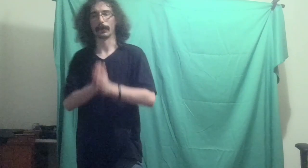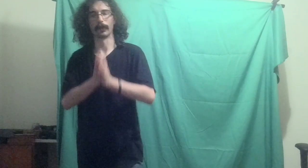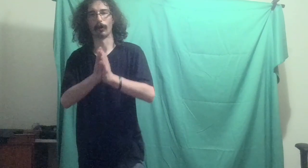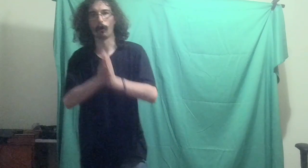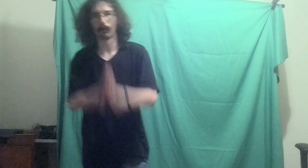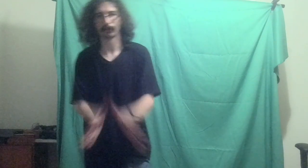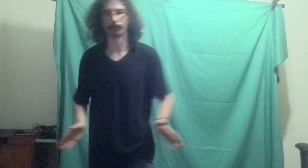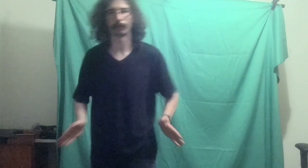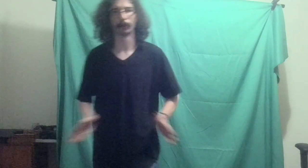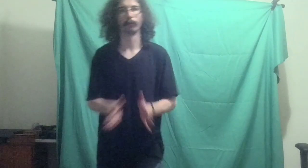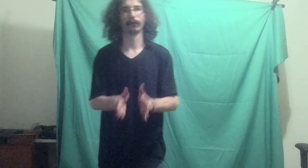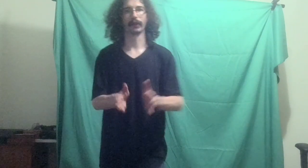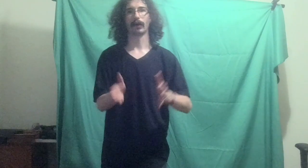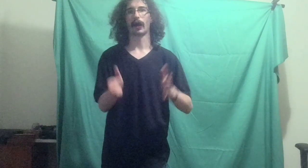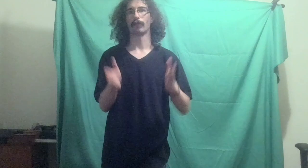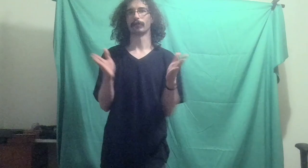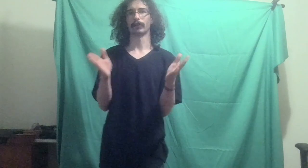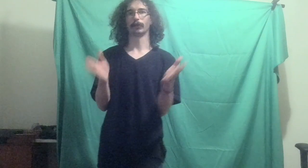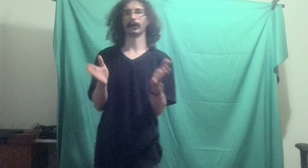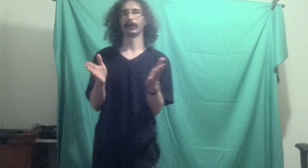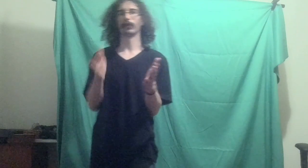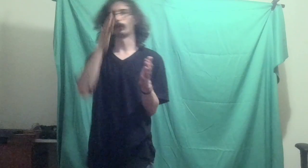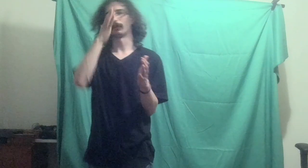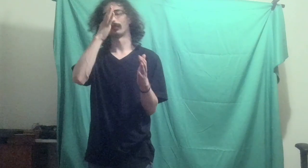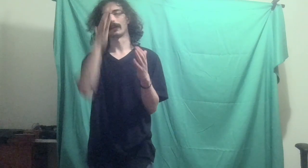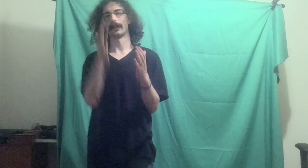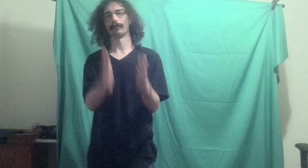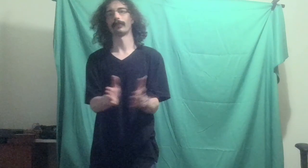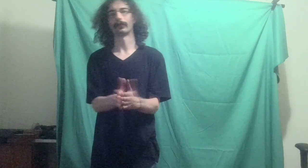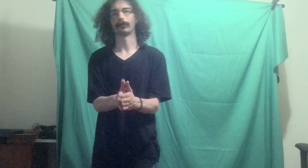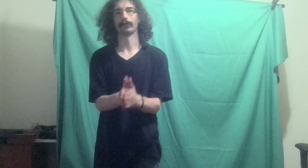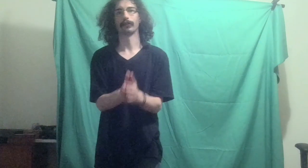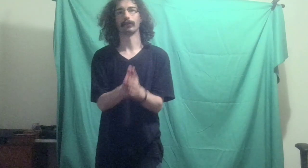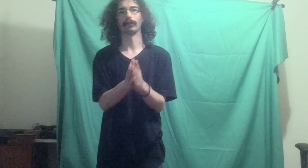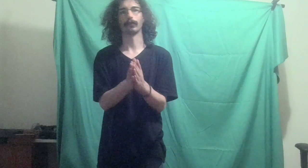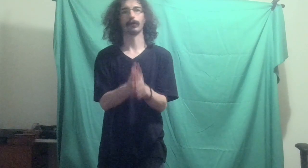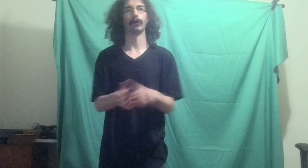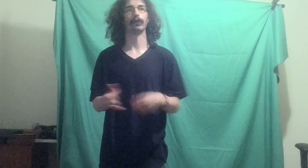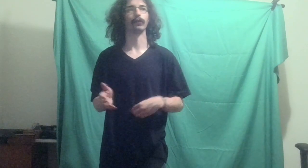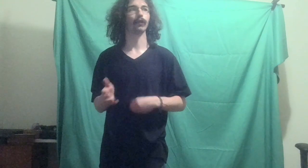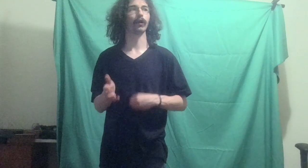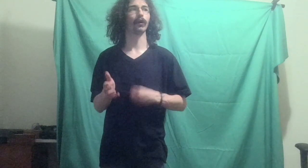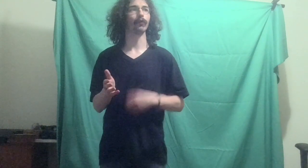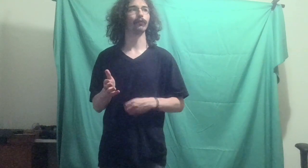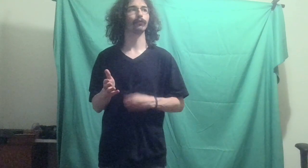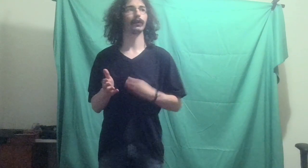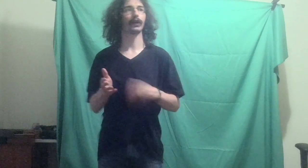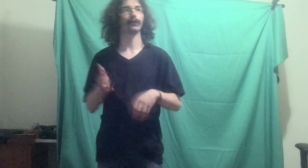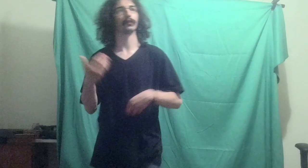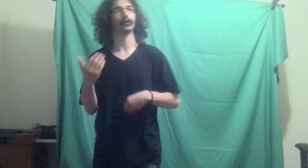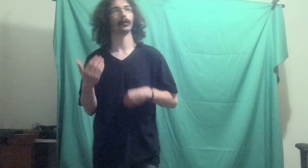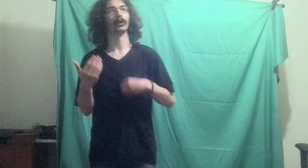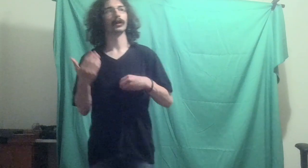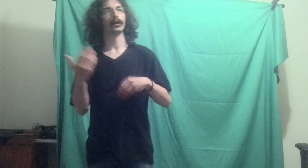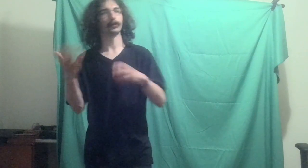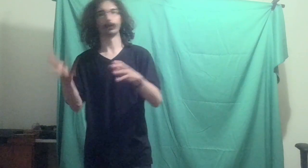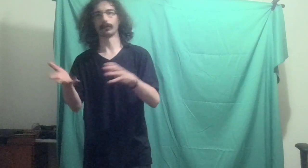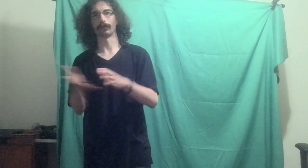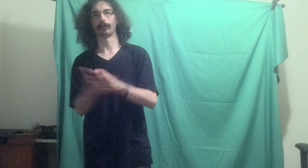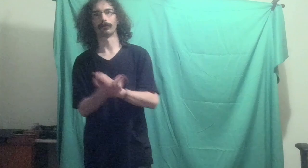awesome people, like I've literally was in a face call, well, not a face call, he was on video